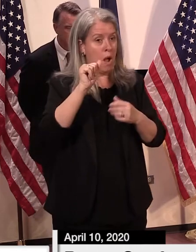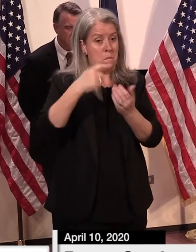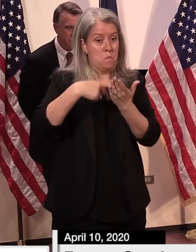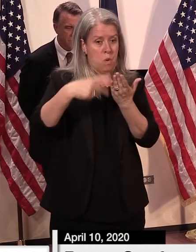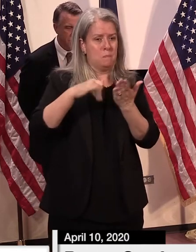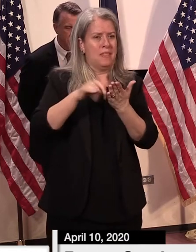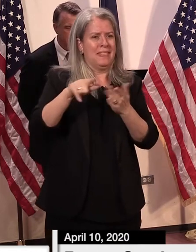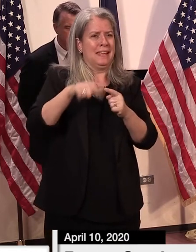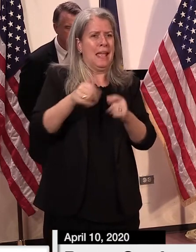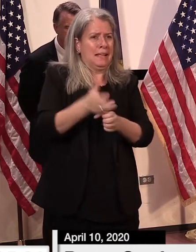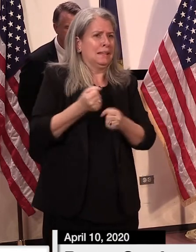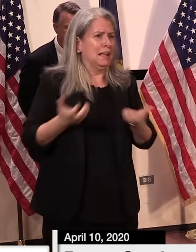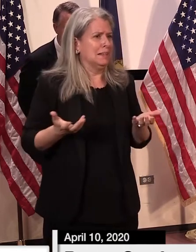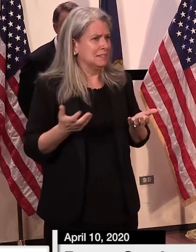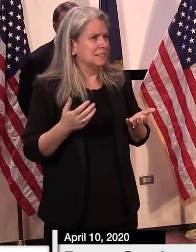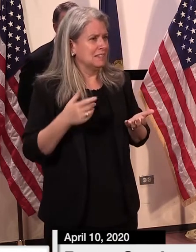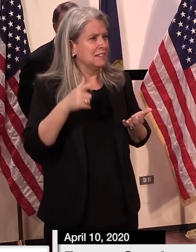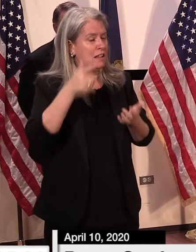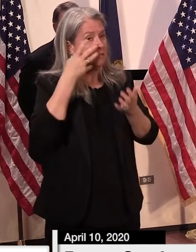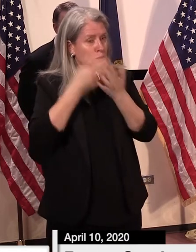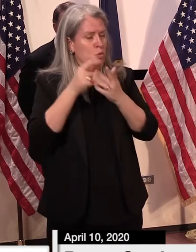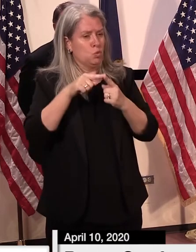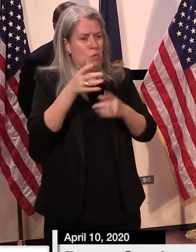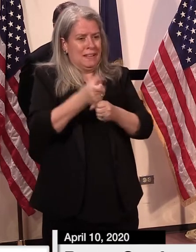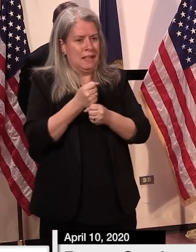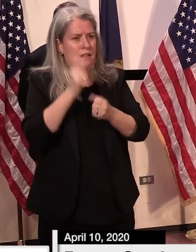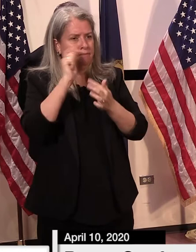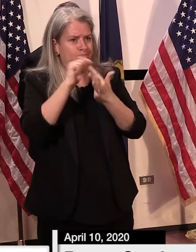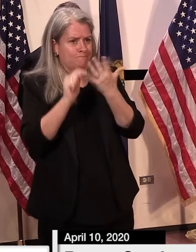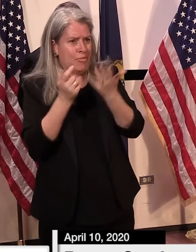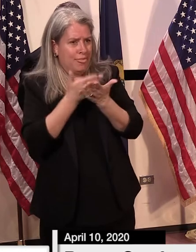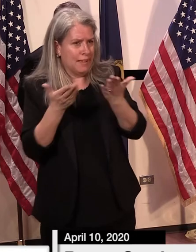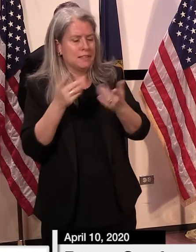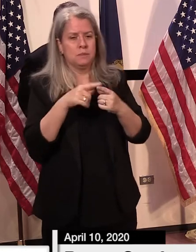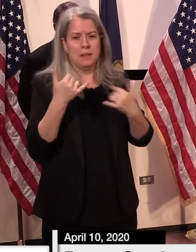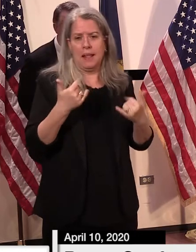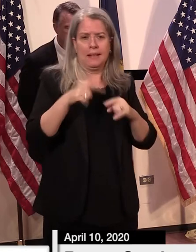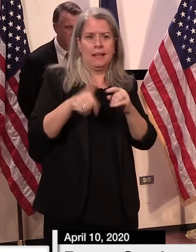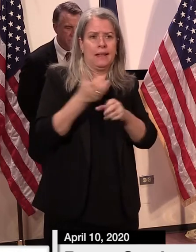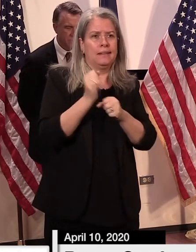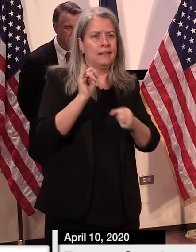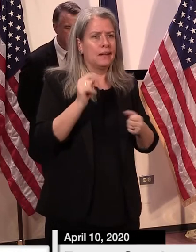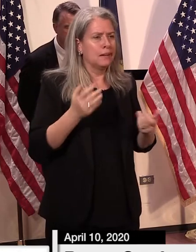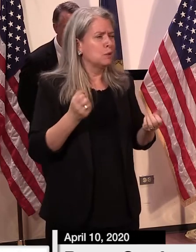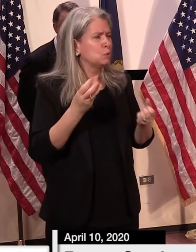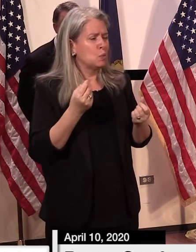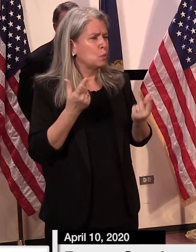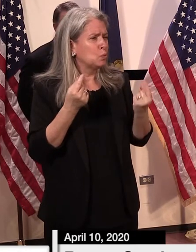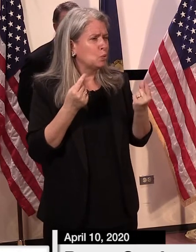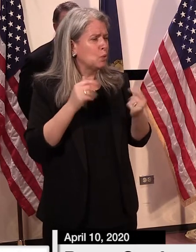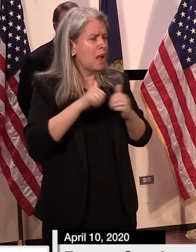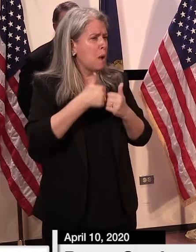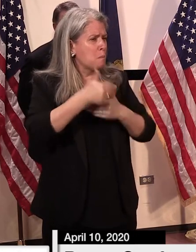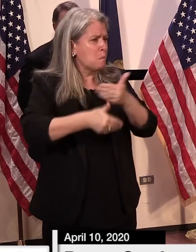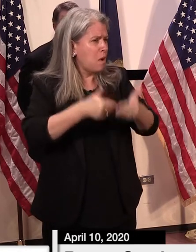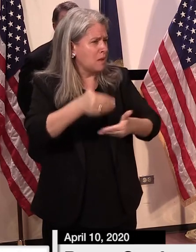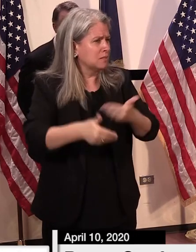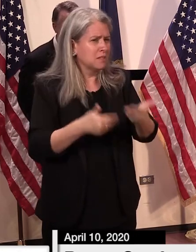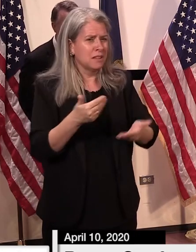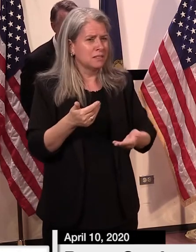i was wondering you know if you have any response to that particular scenario but more so if you could describe what is the process by which doc